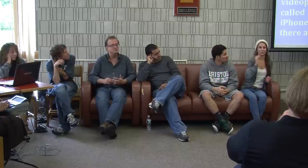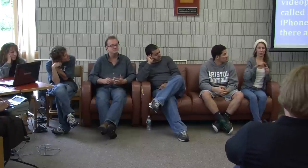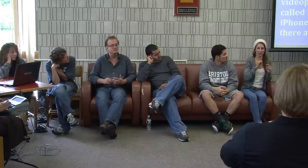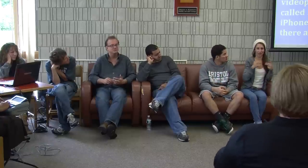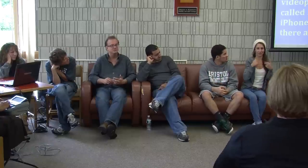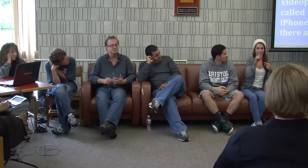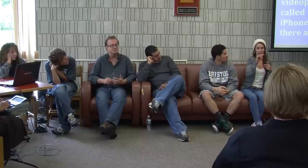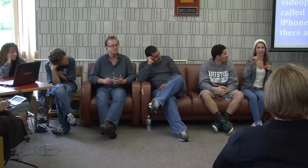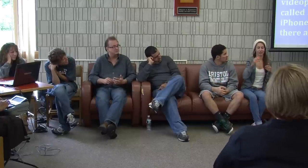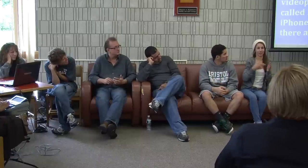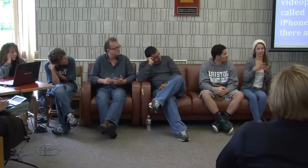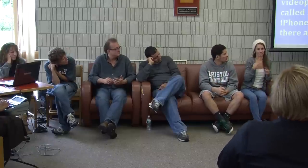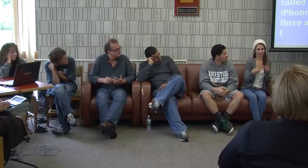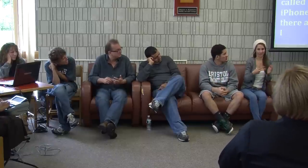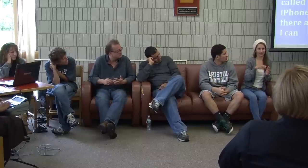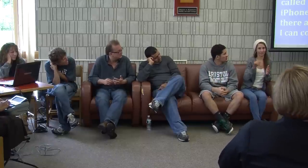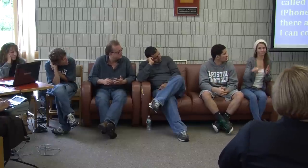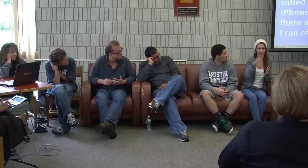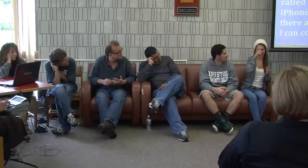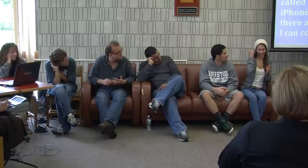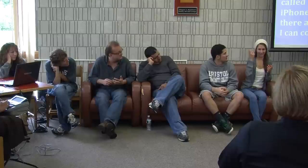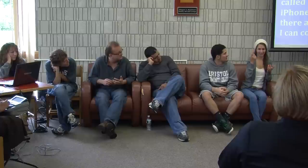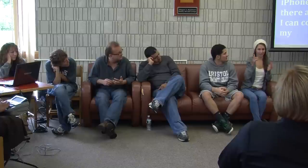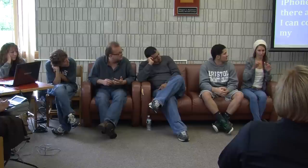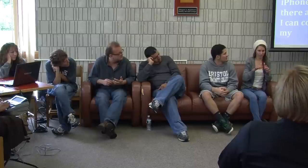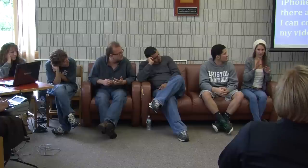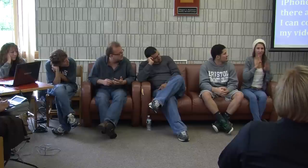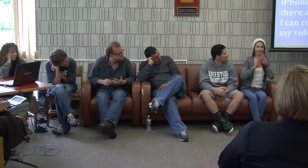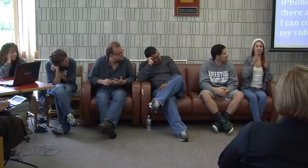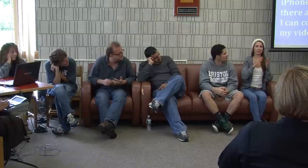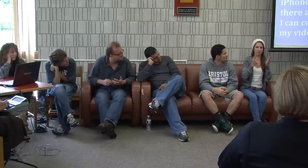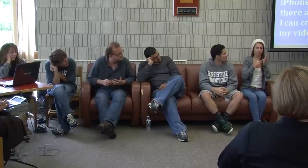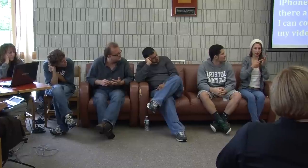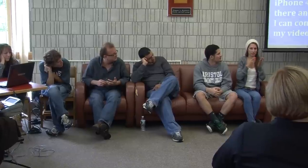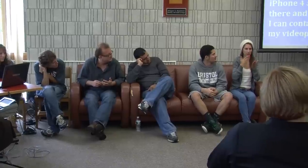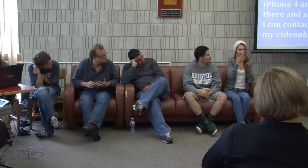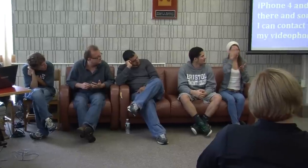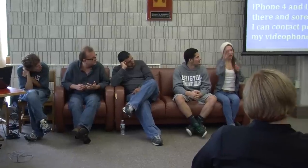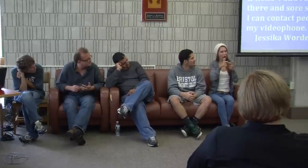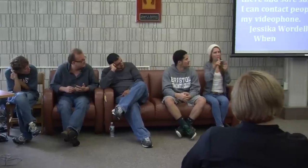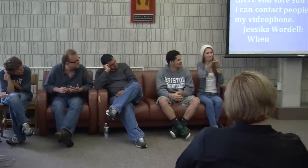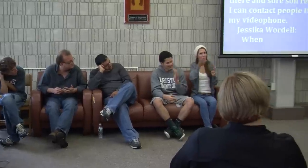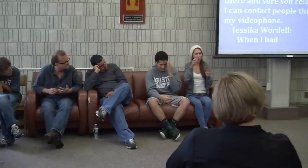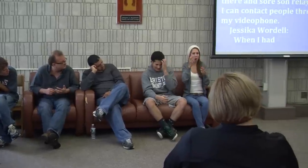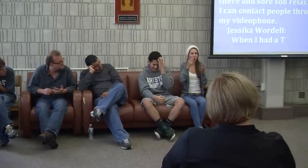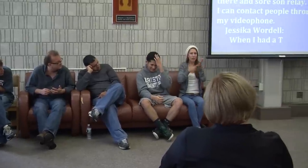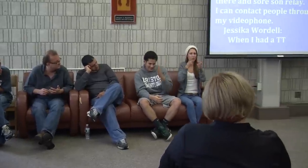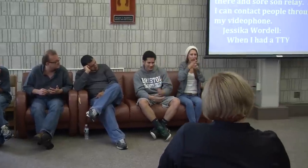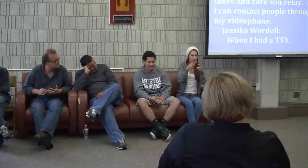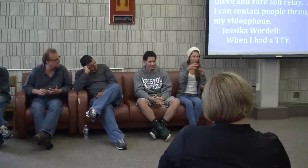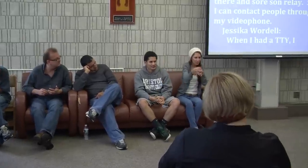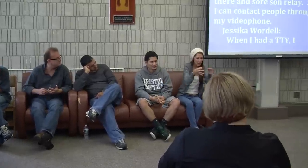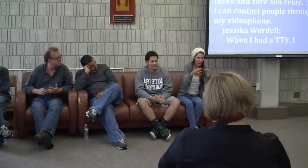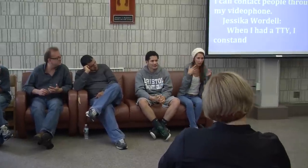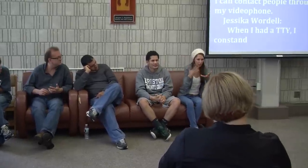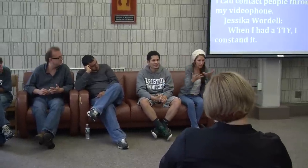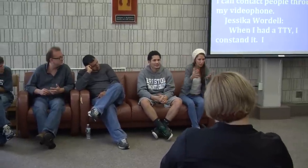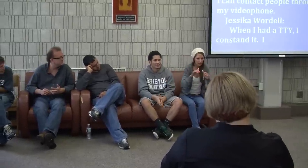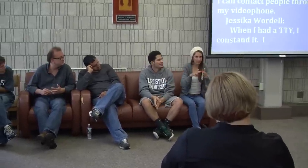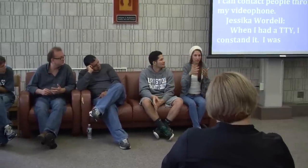phone. When I had a TTY, couldn't stand it. Because I was so frustrated. Because you had to know how to spell English words. And you